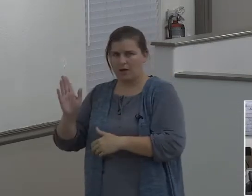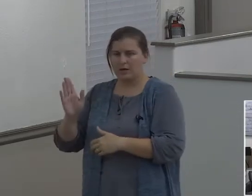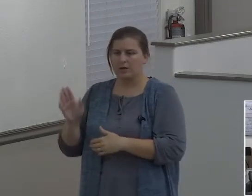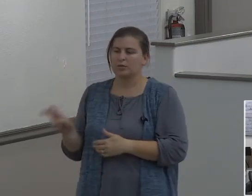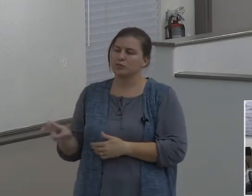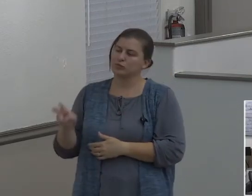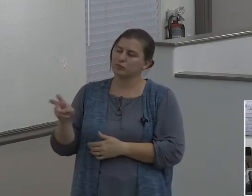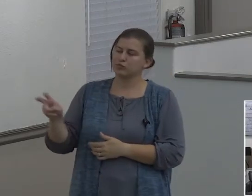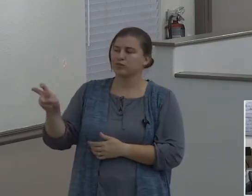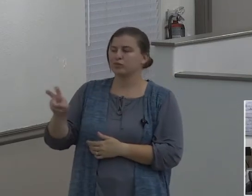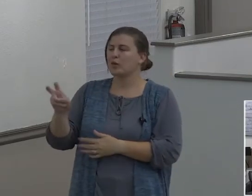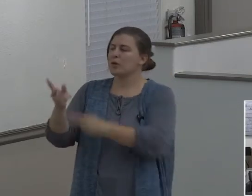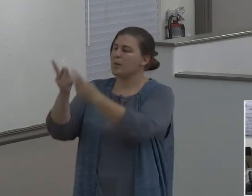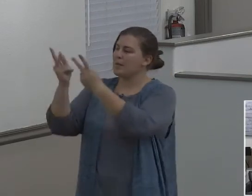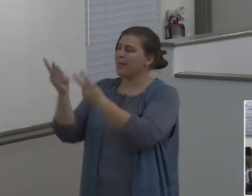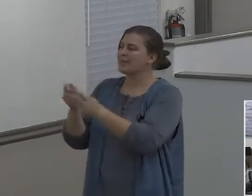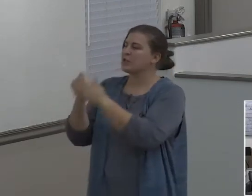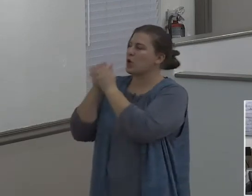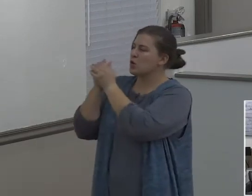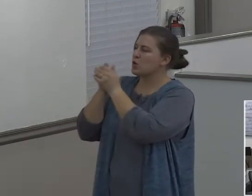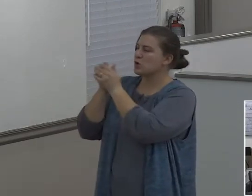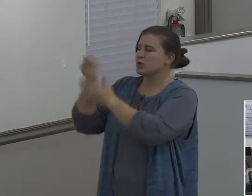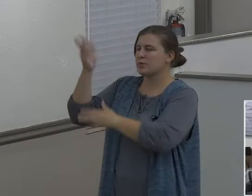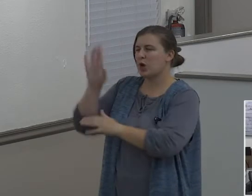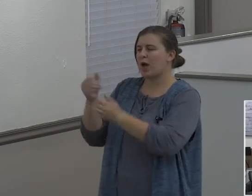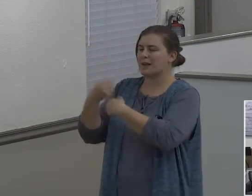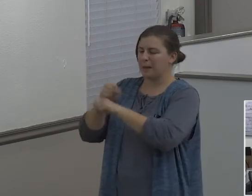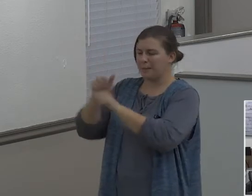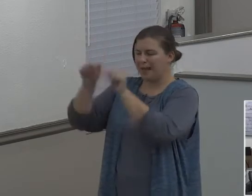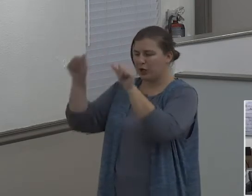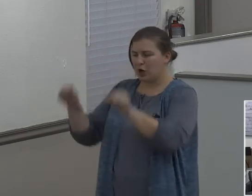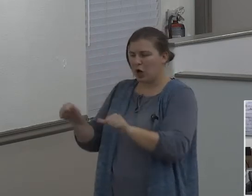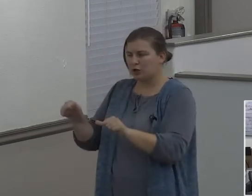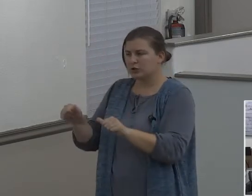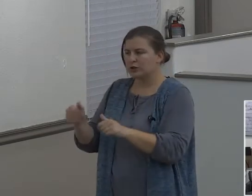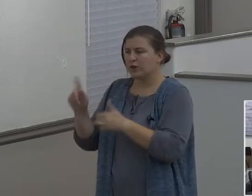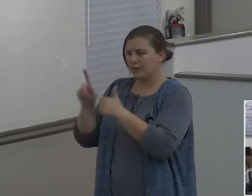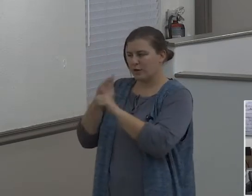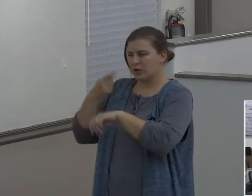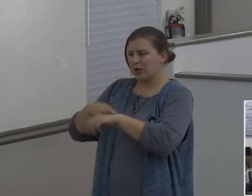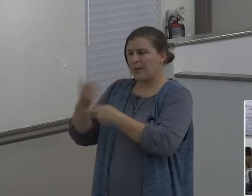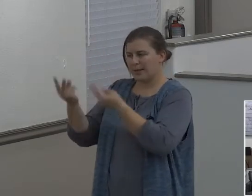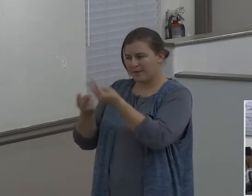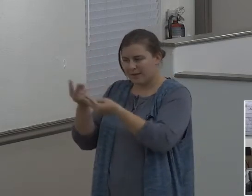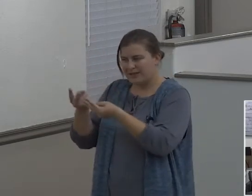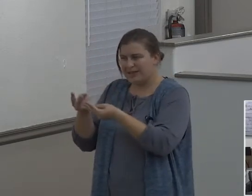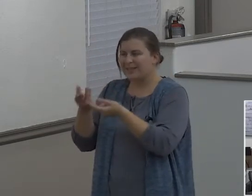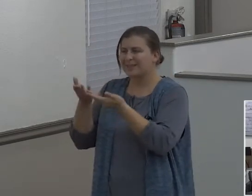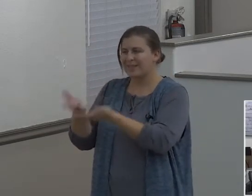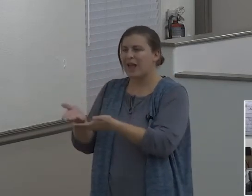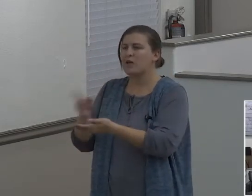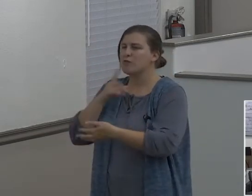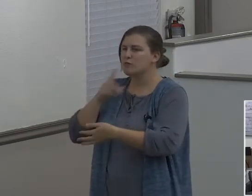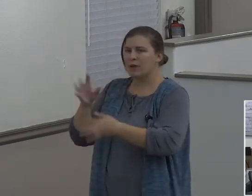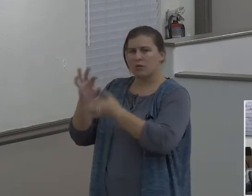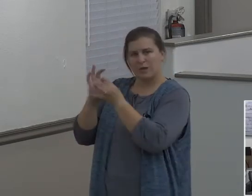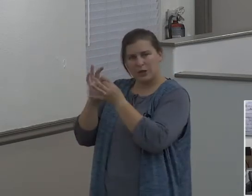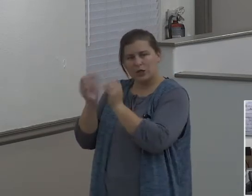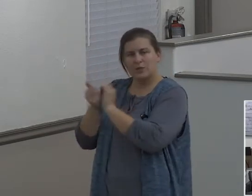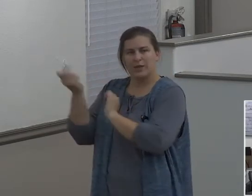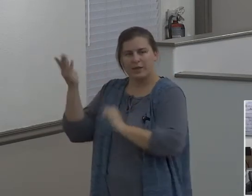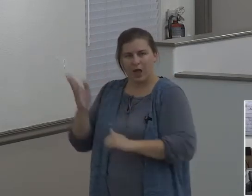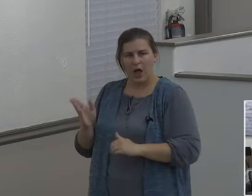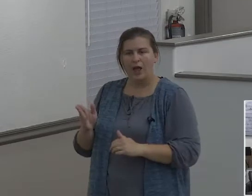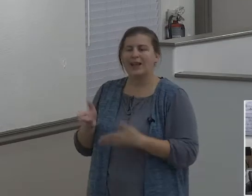He's going on to the place of the altar which he had made there at the first. You know, he's got a real relationship with God, and he's letting God